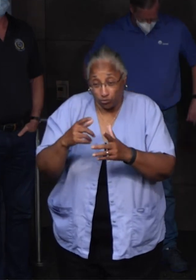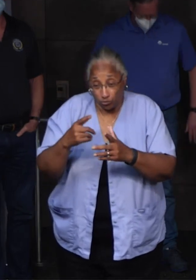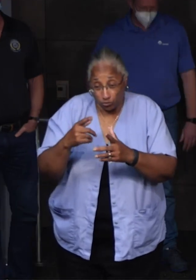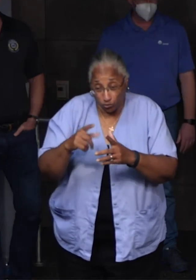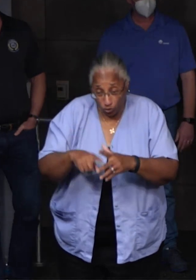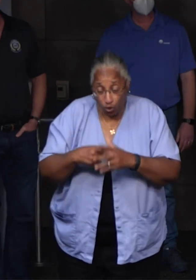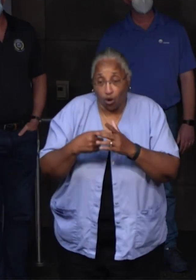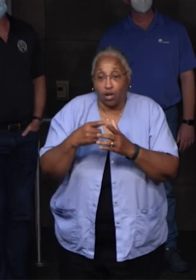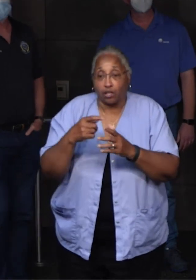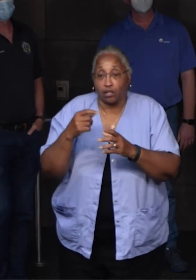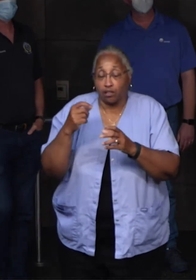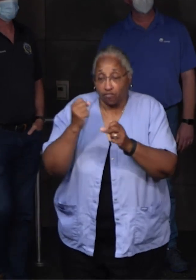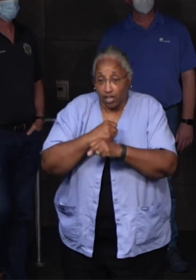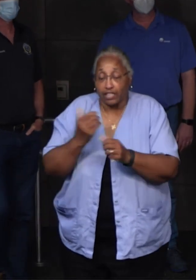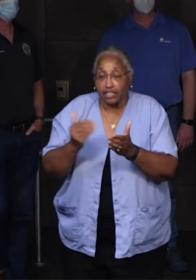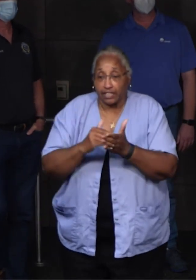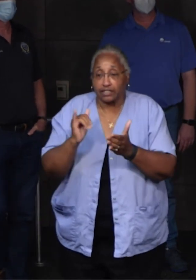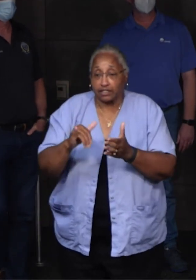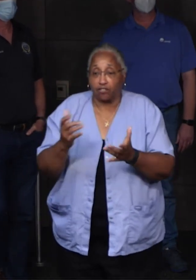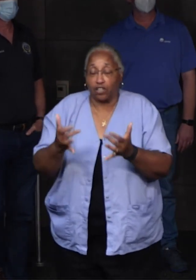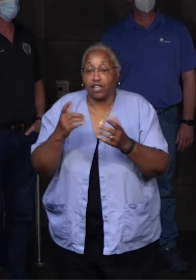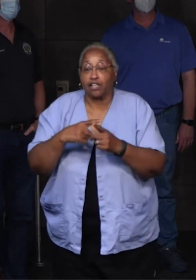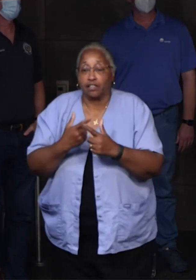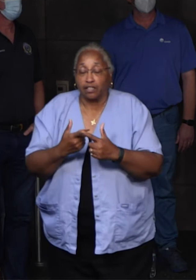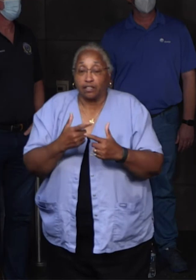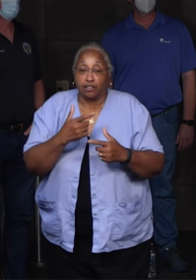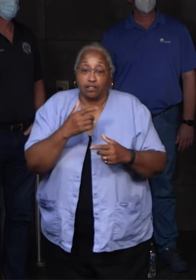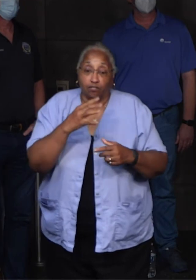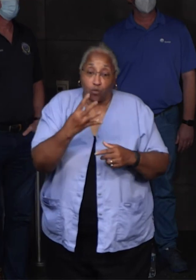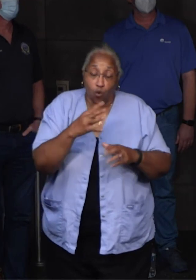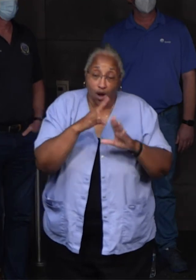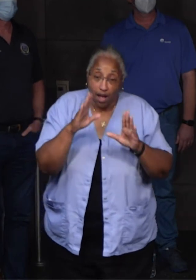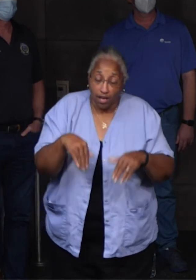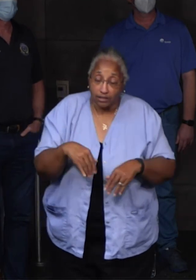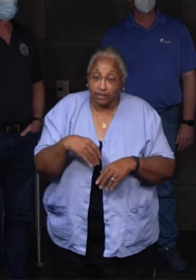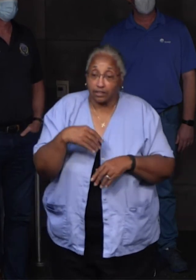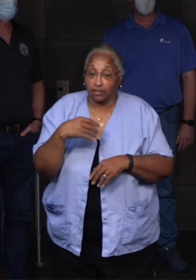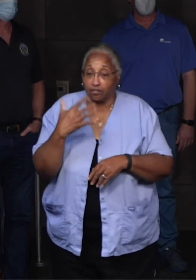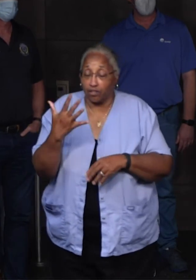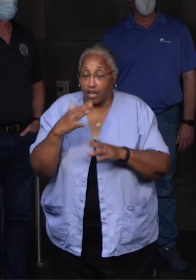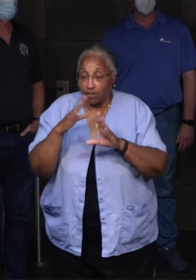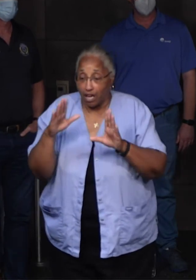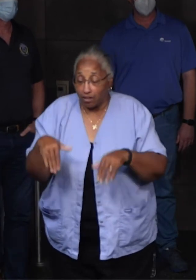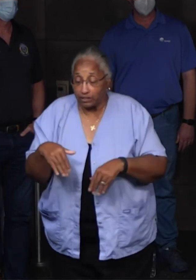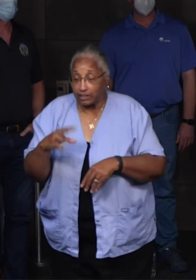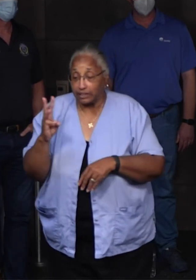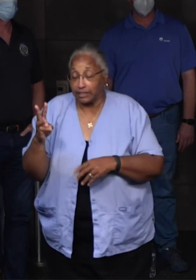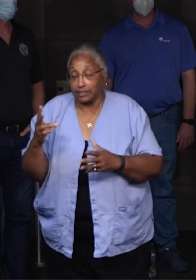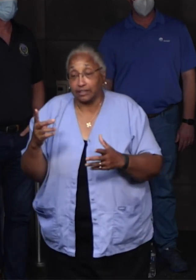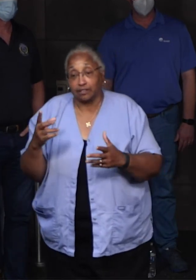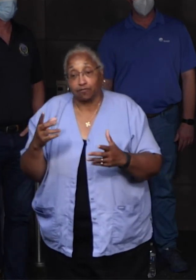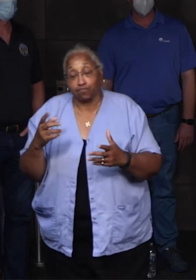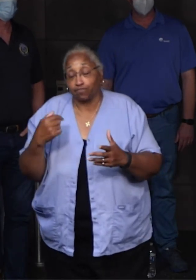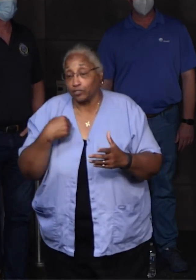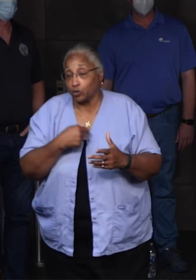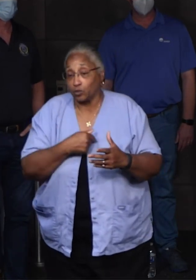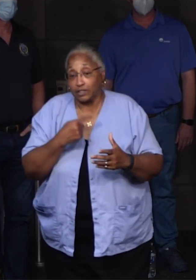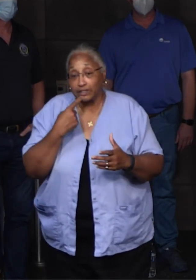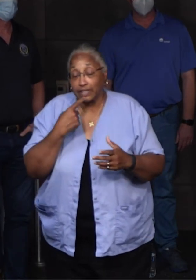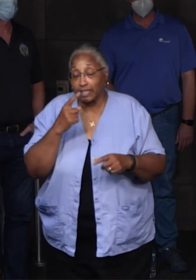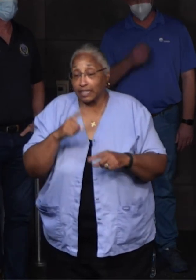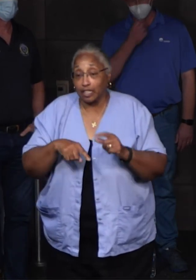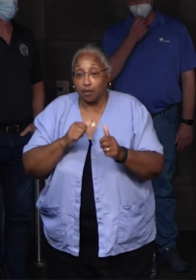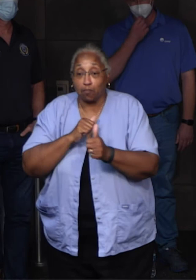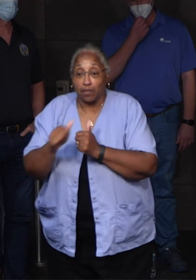stretched out to four houses and then five houses and then six. And we got to a point where we kind of just drew a line in the sand and said, OK, we're not going to let it get